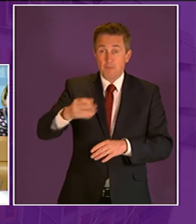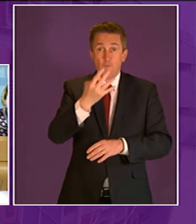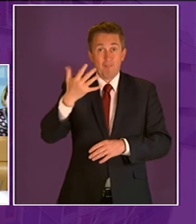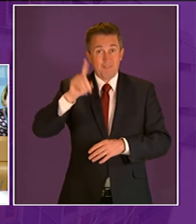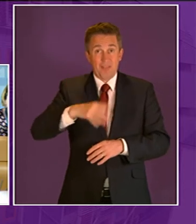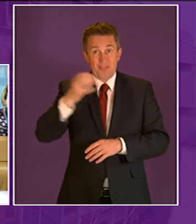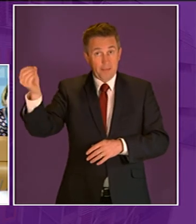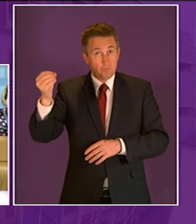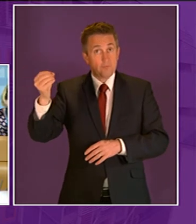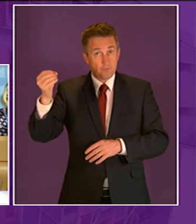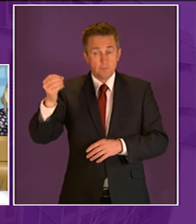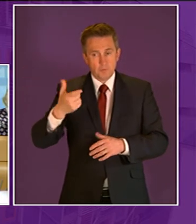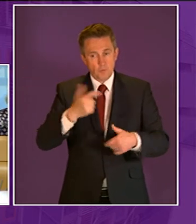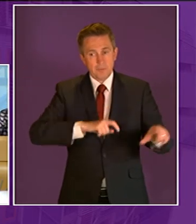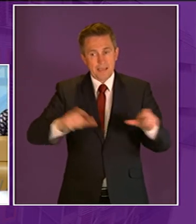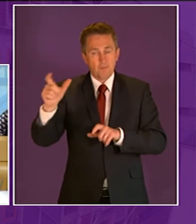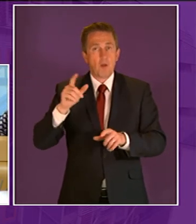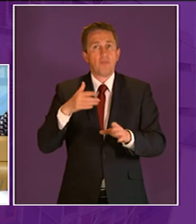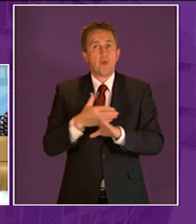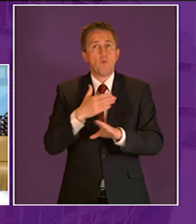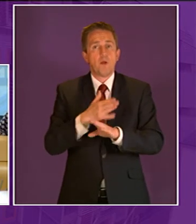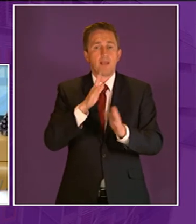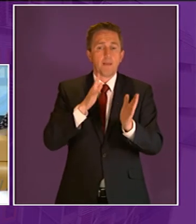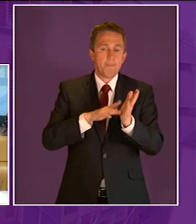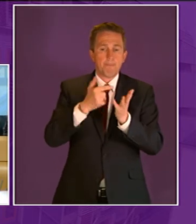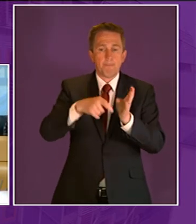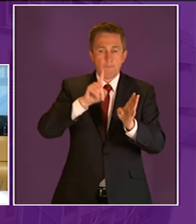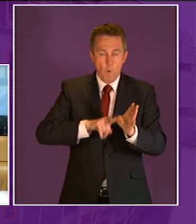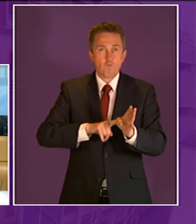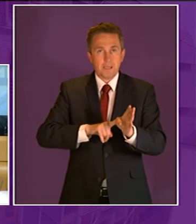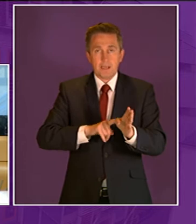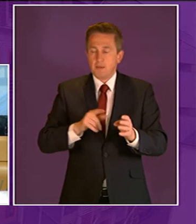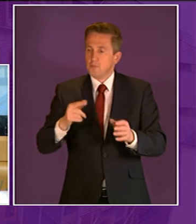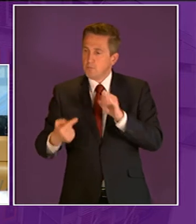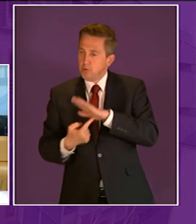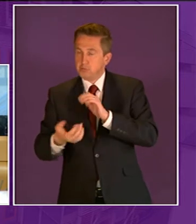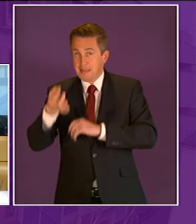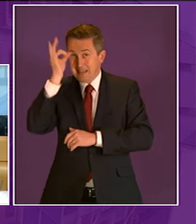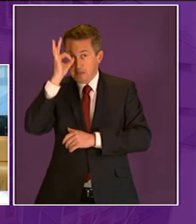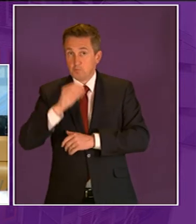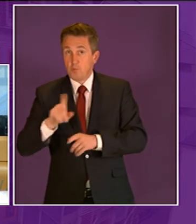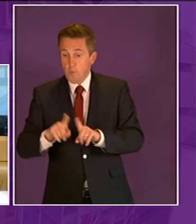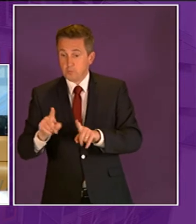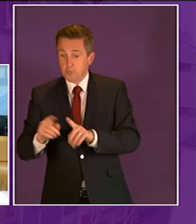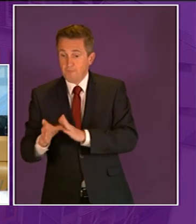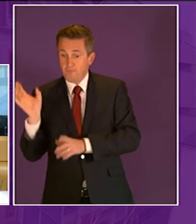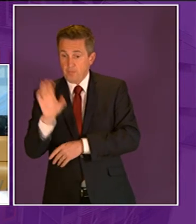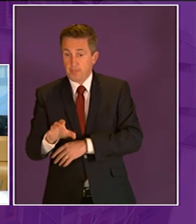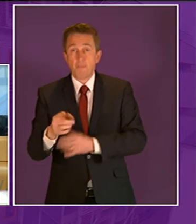in finthorne working throughout murray and beyond and it's really important murray council continue to support organizations such as that and also another organization called